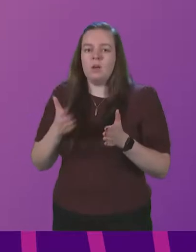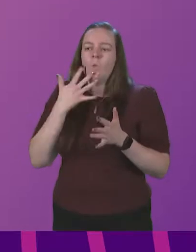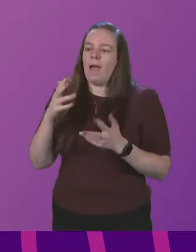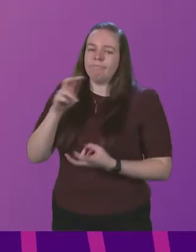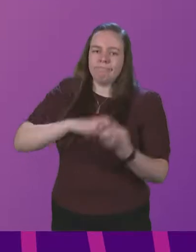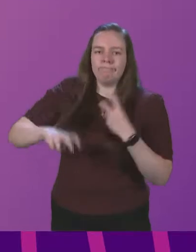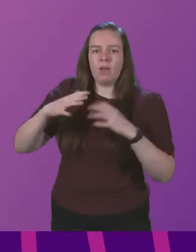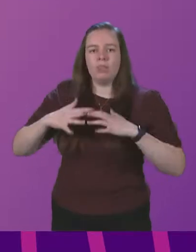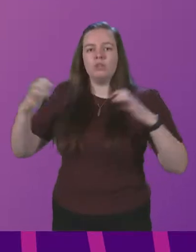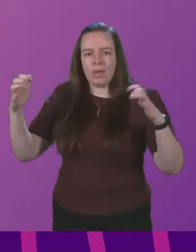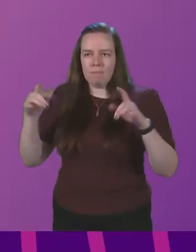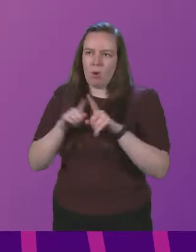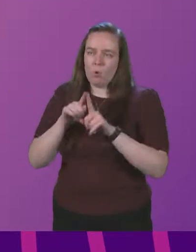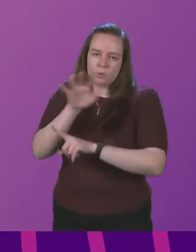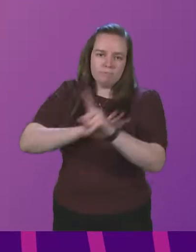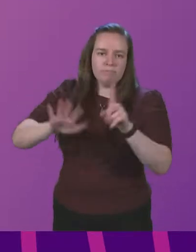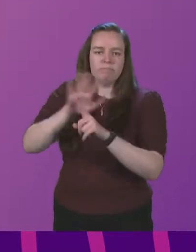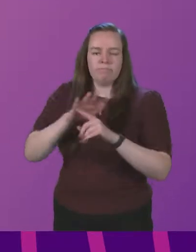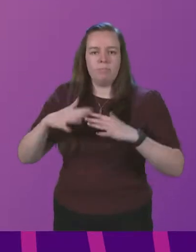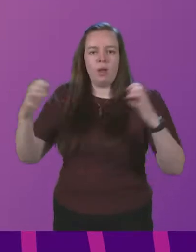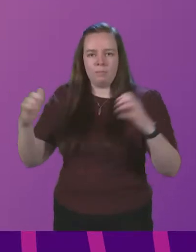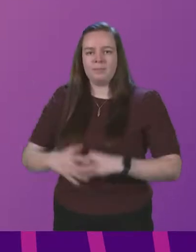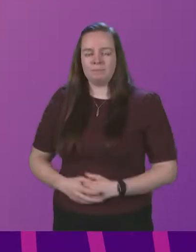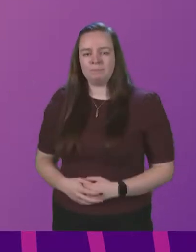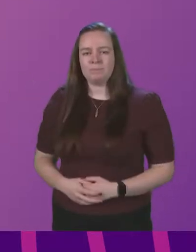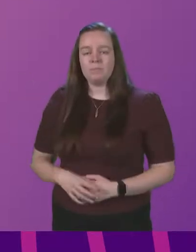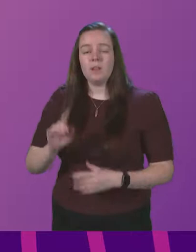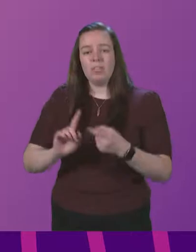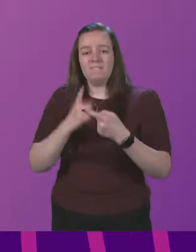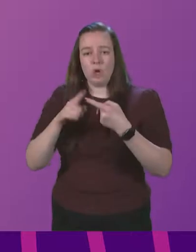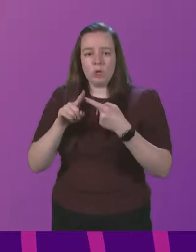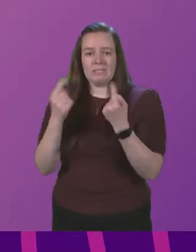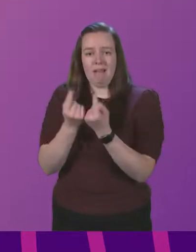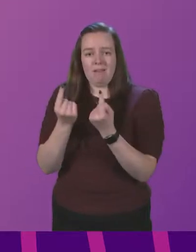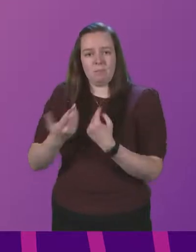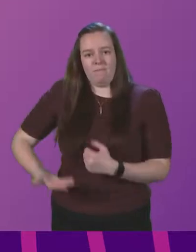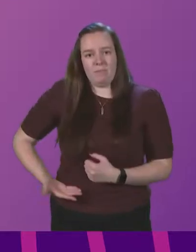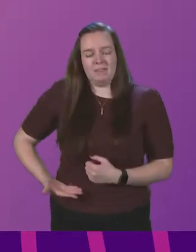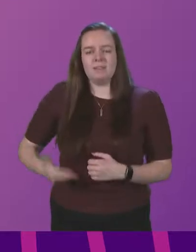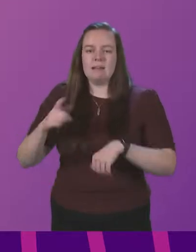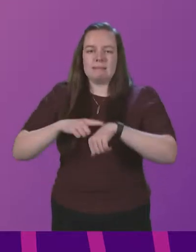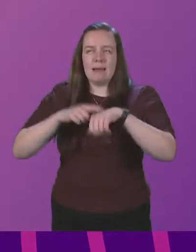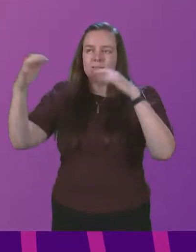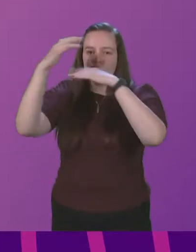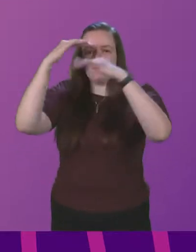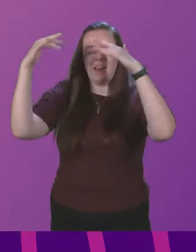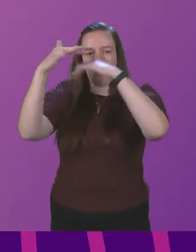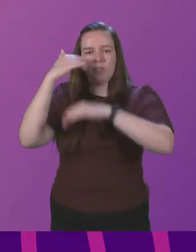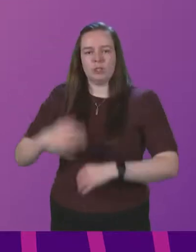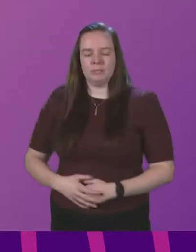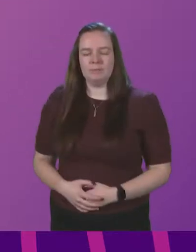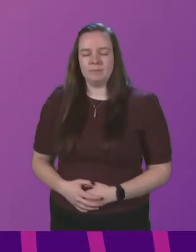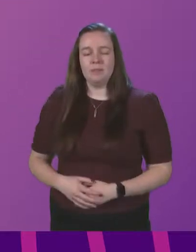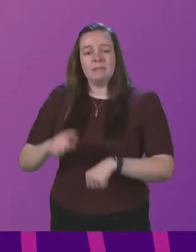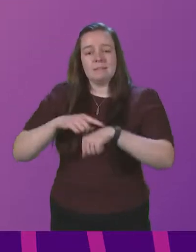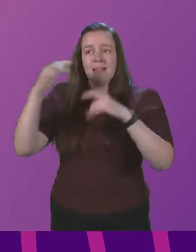moving around the Chamber and across the Holyrood campus? The first item of business this afternoon is Time for Reflection. Our